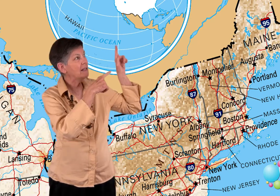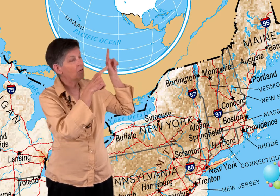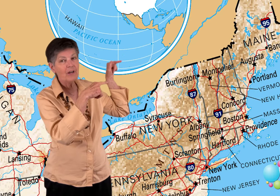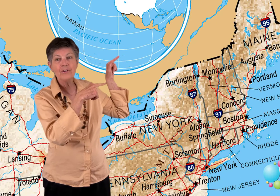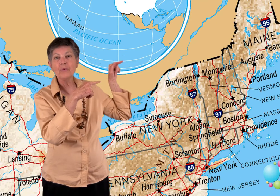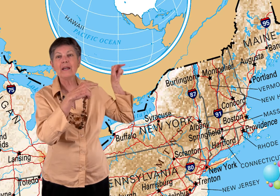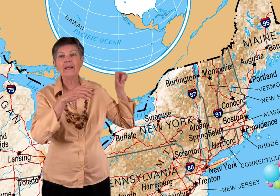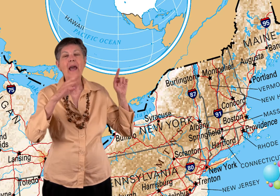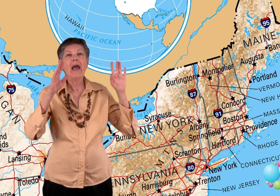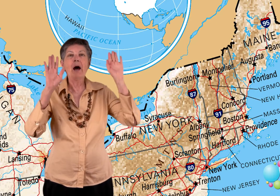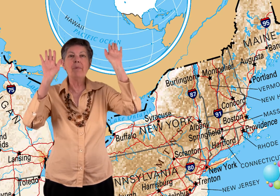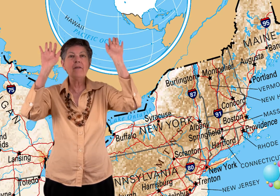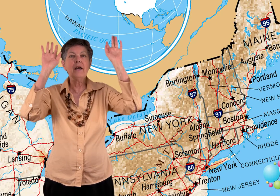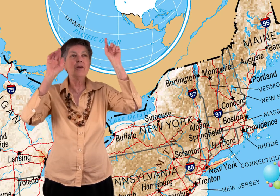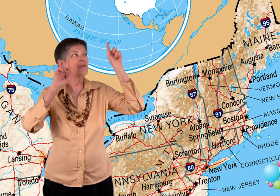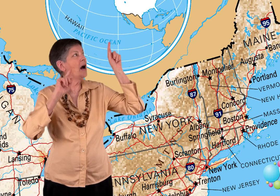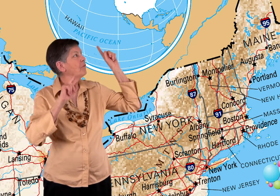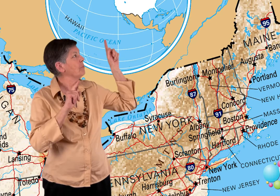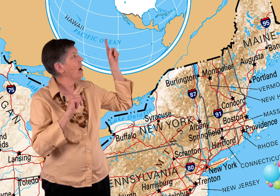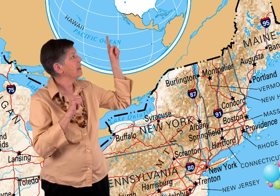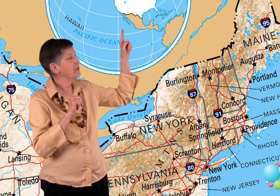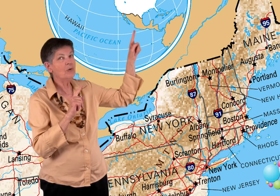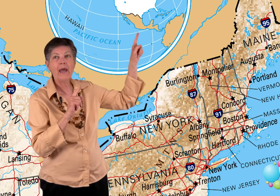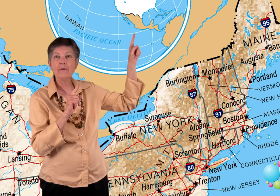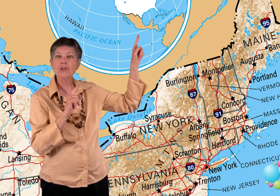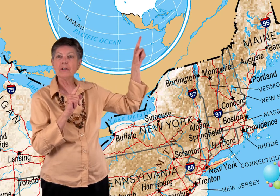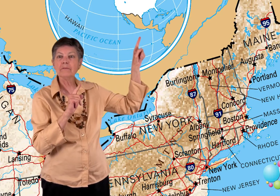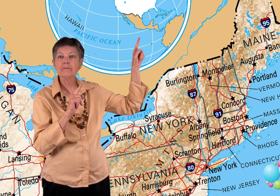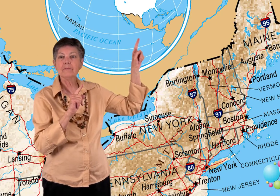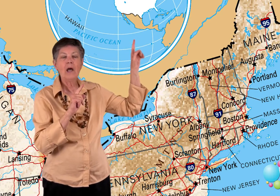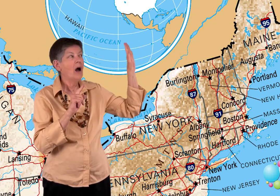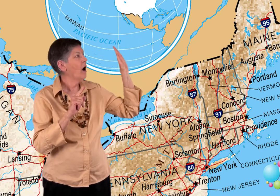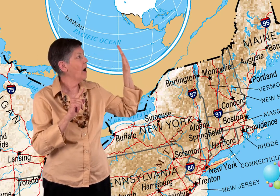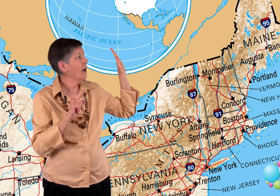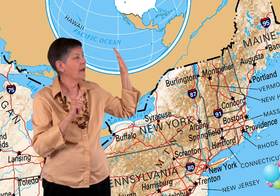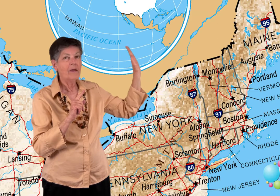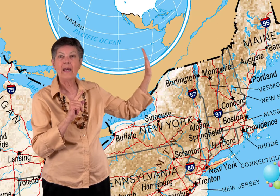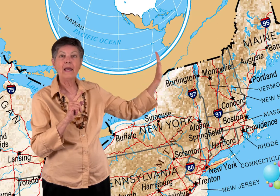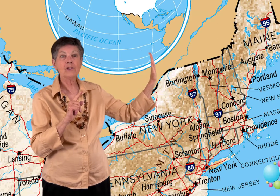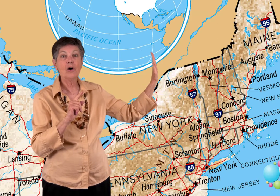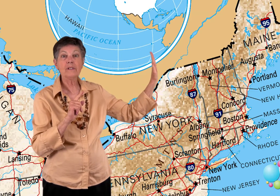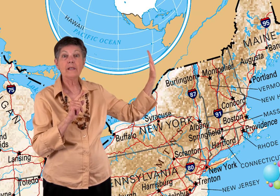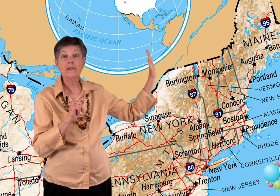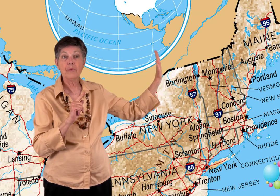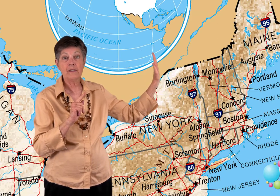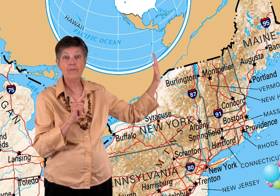yeah, it's over here in New England. Above it, you've got Vermont and New Hampshire. On the east coast is the Pacific